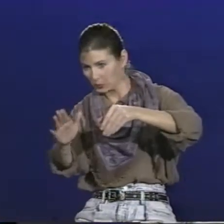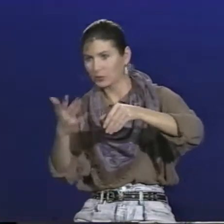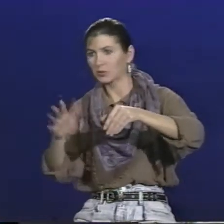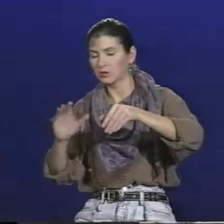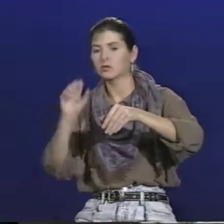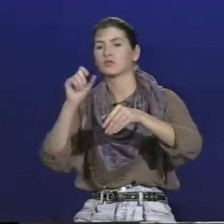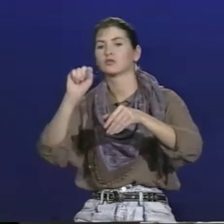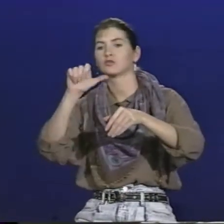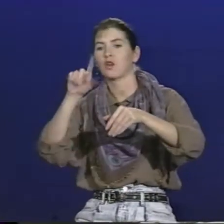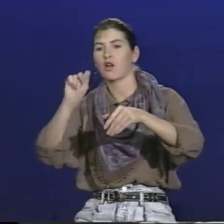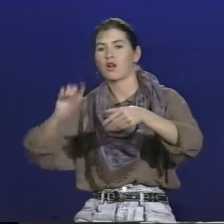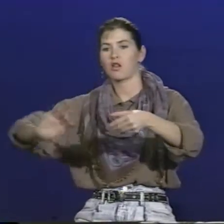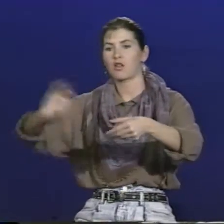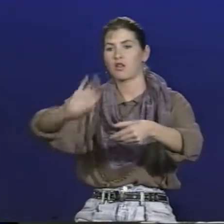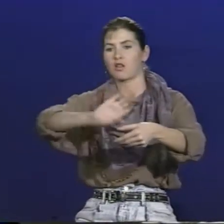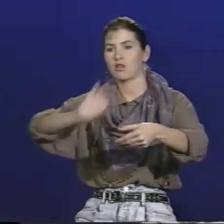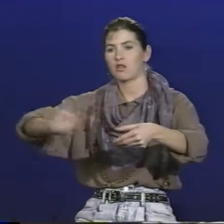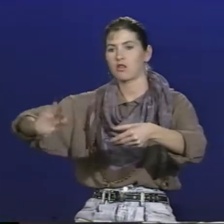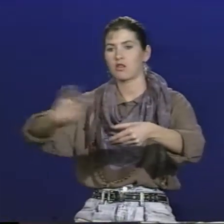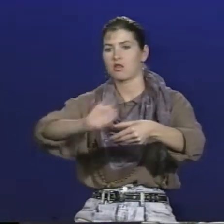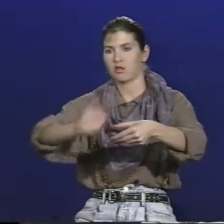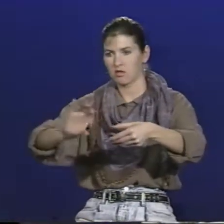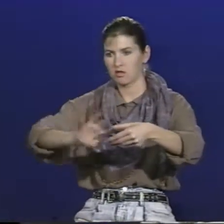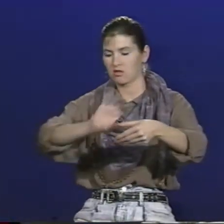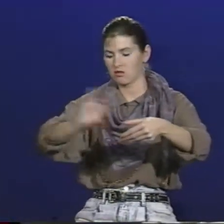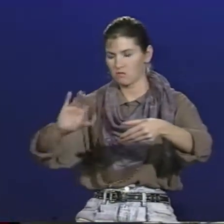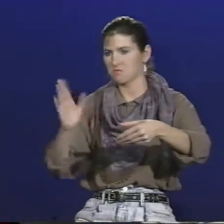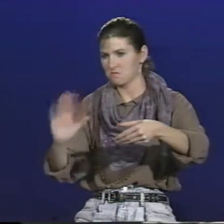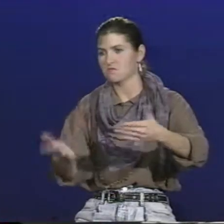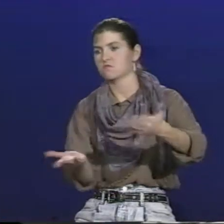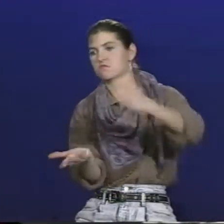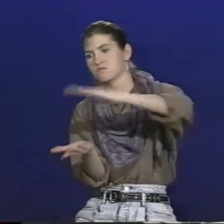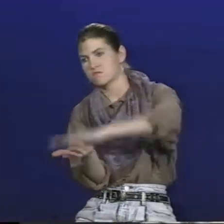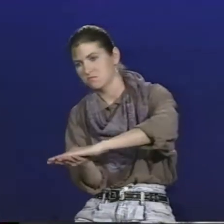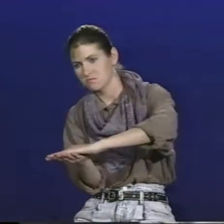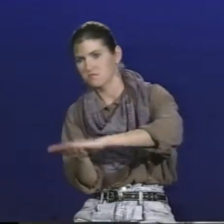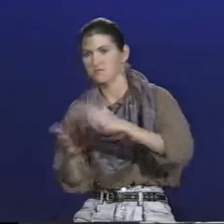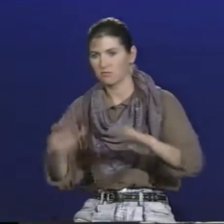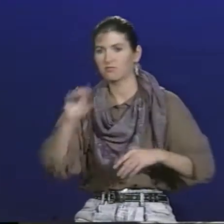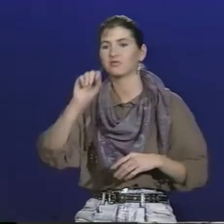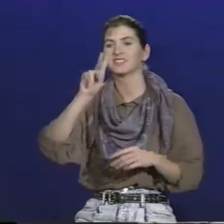After you've gutted the fish, salt the inside. And then close it up.